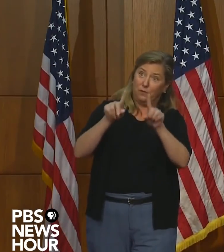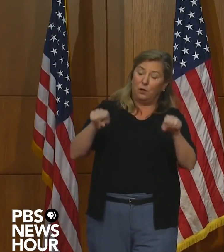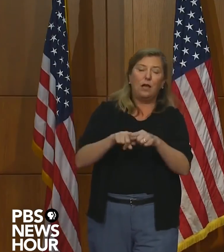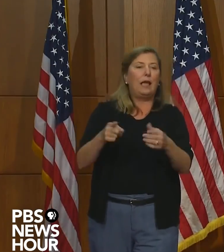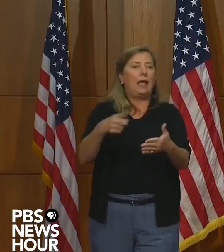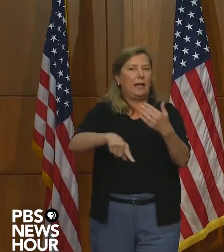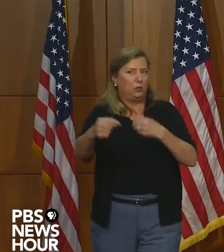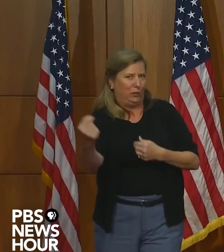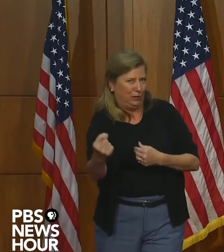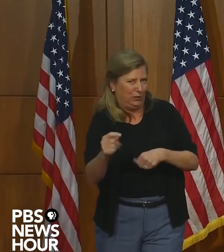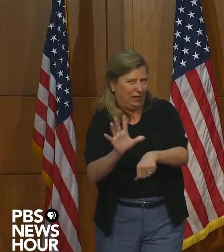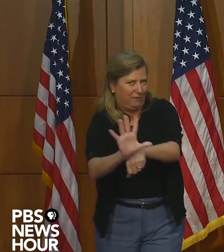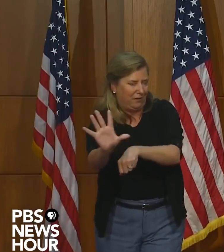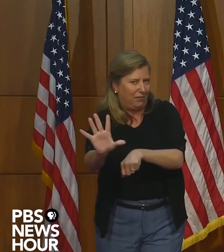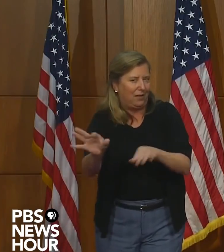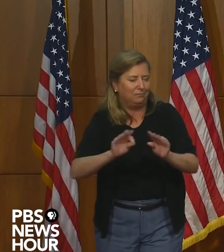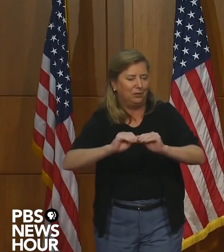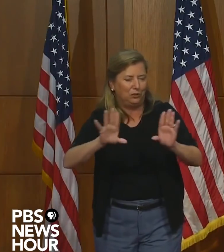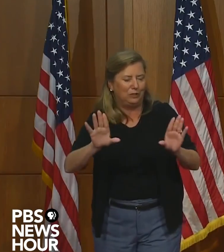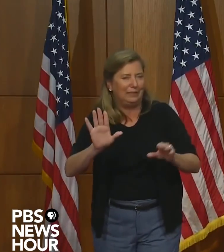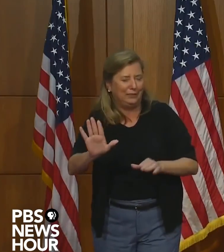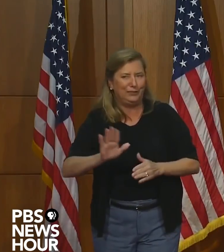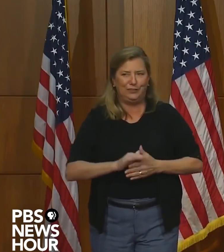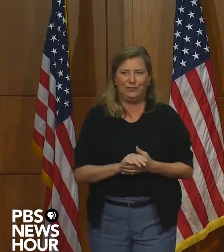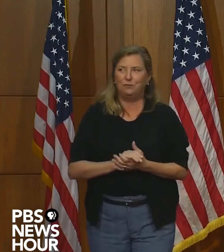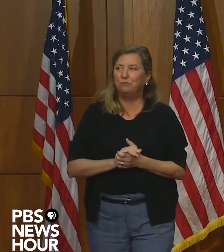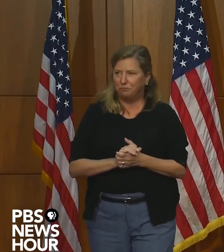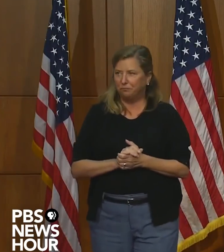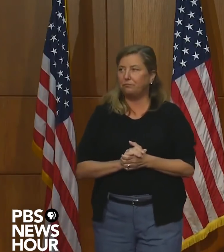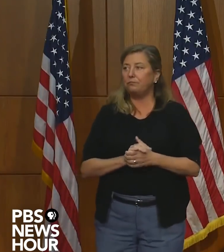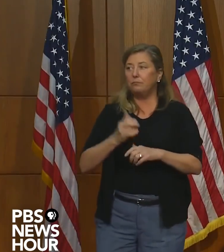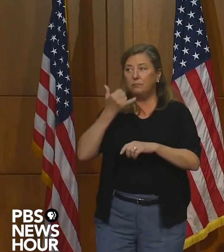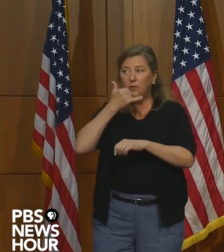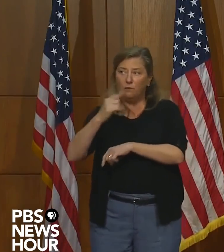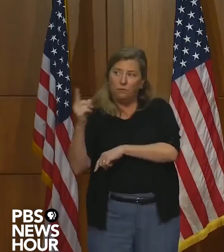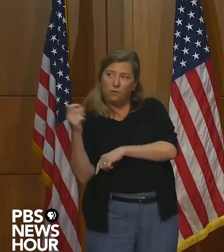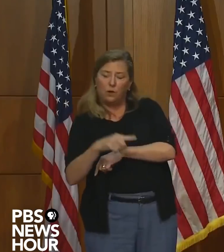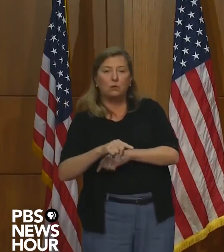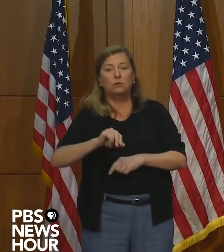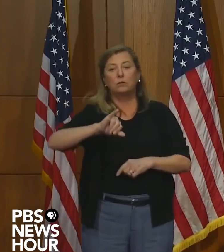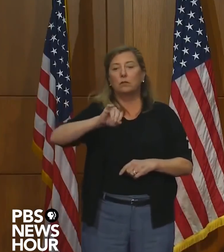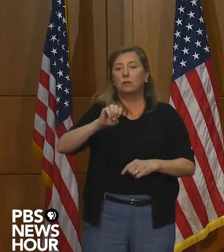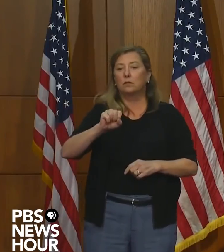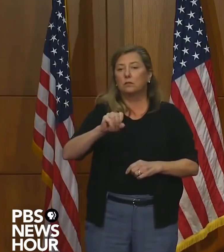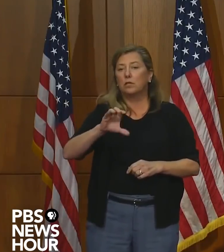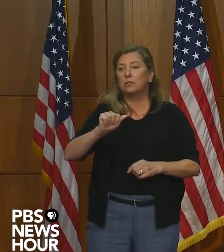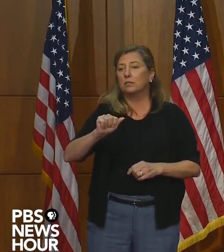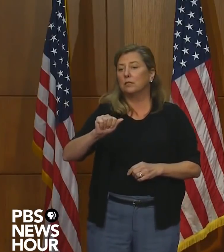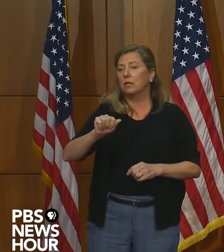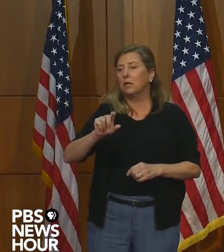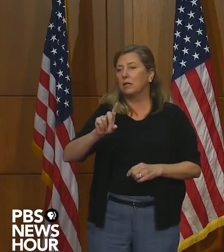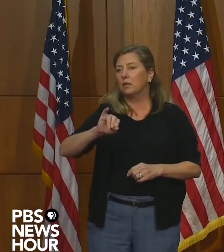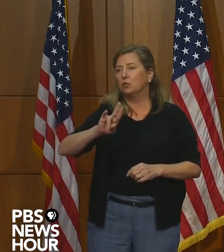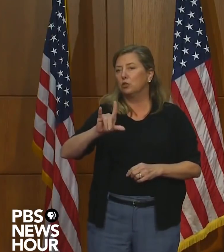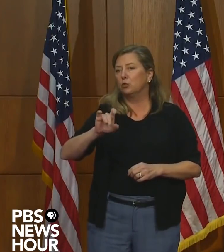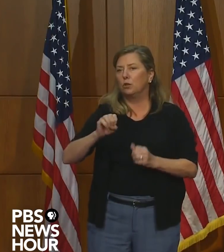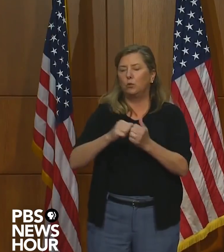five o'clock. So just wanted to make that clear to everybody. Next question. Jessica Jewell with WSLS.